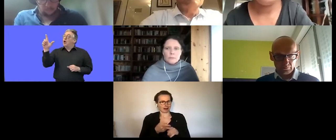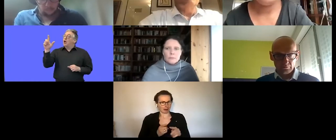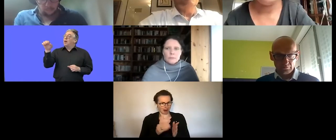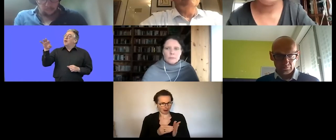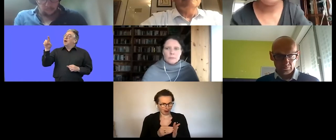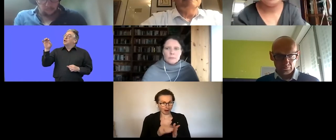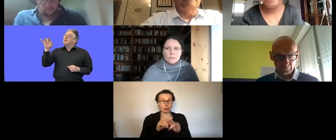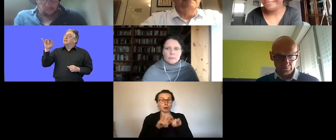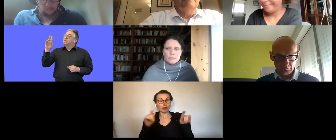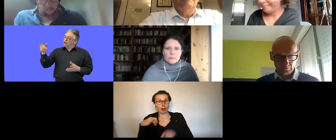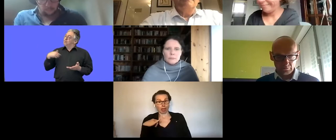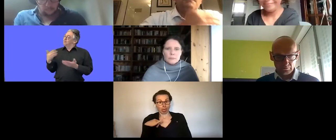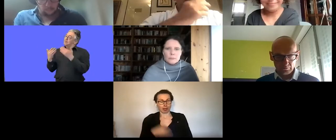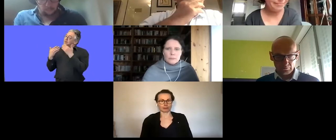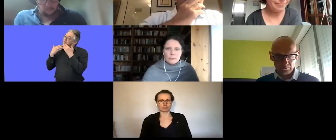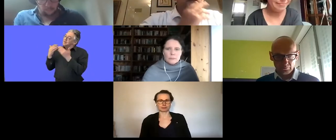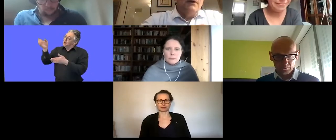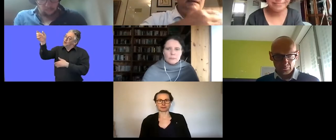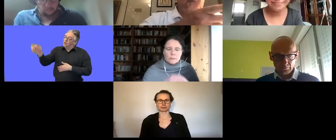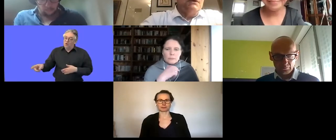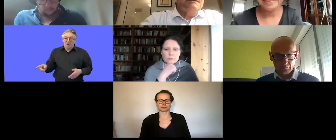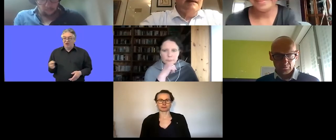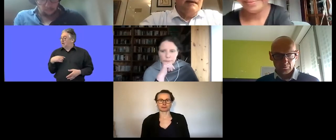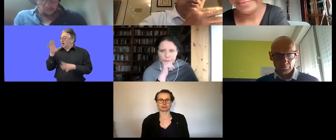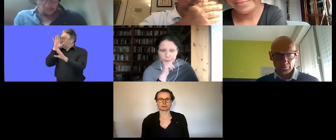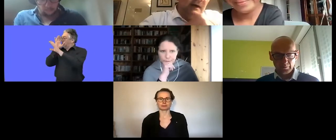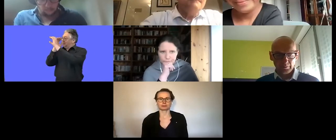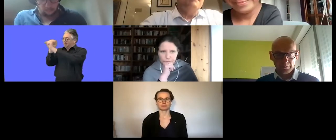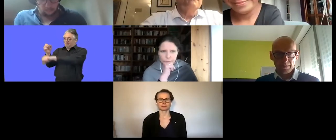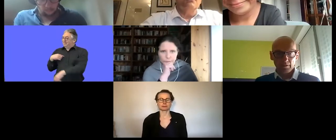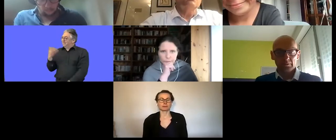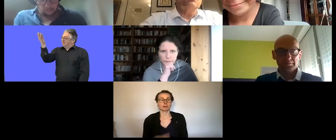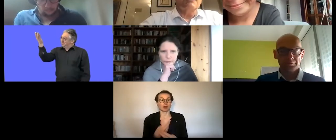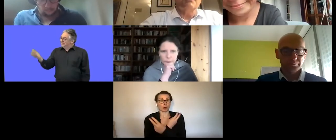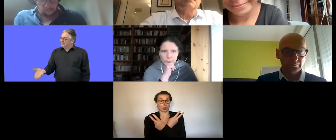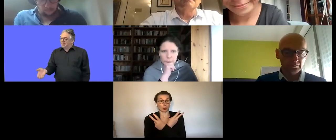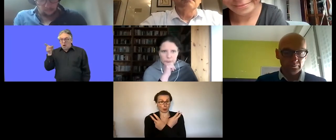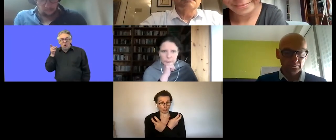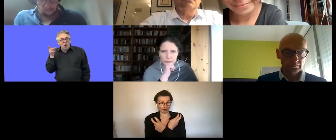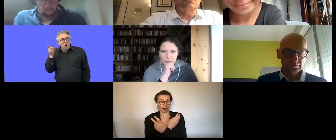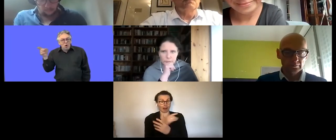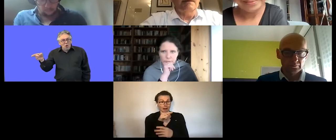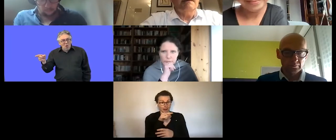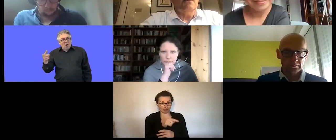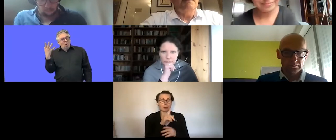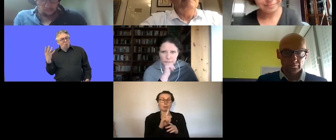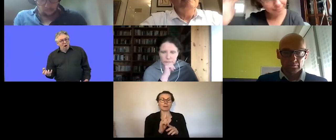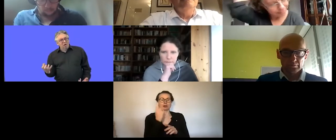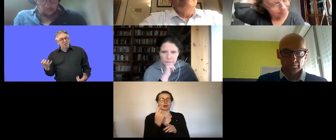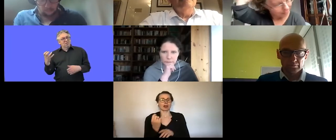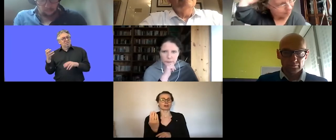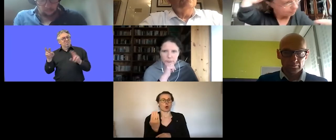and i'm fascinated that you should be so interested in this topic before